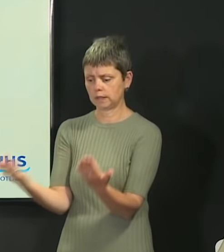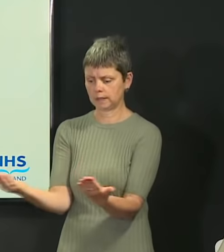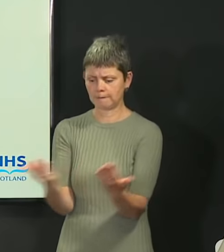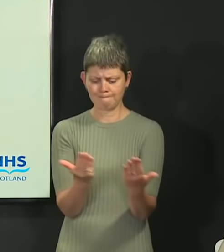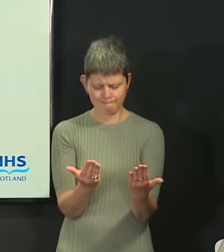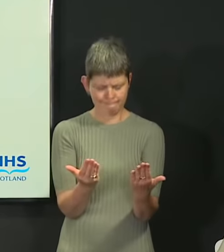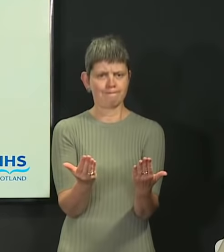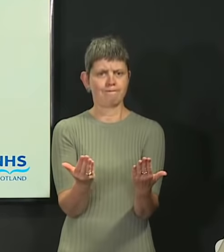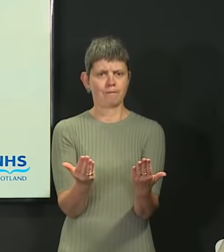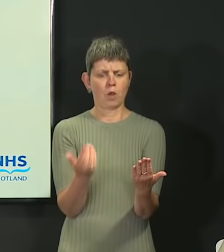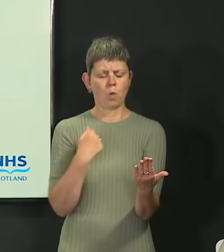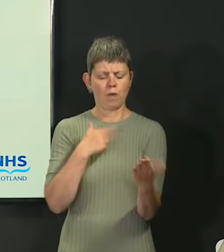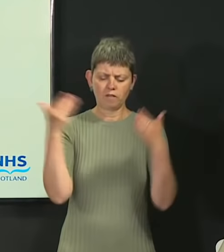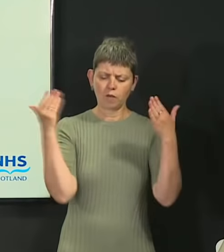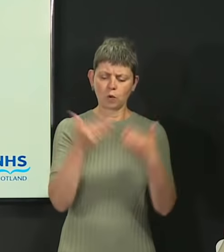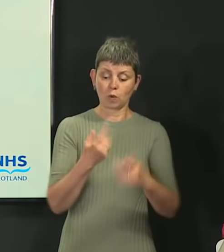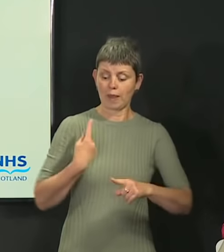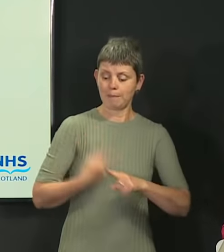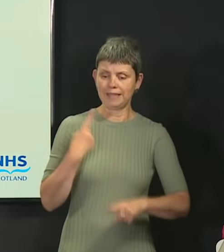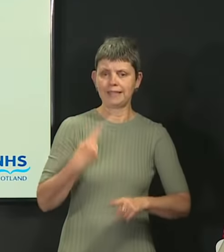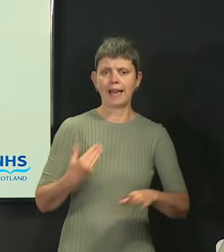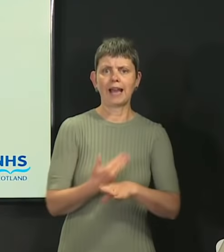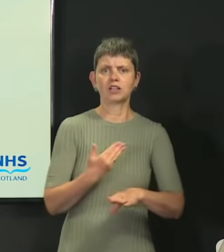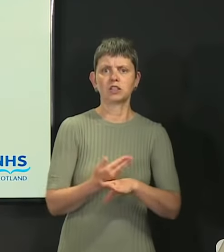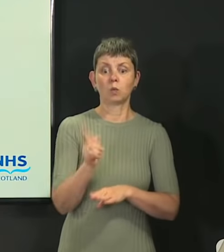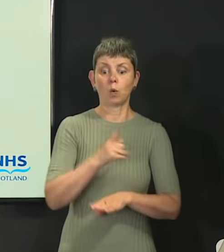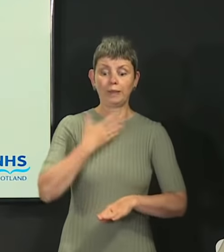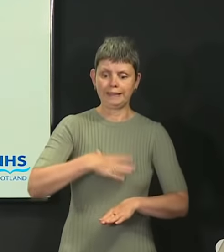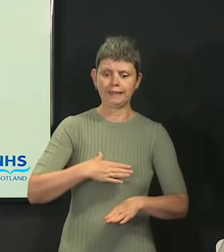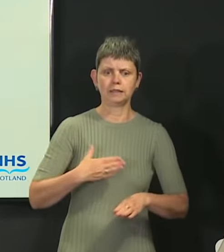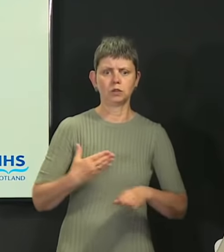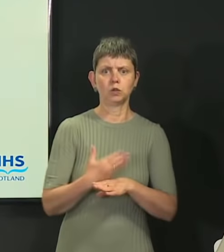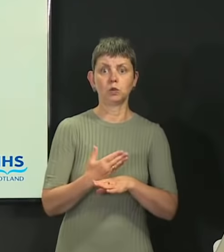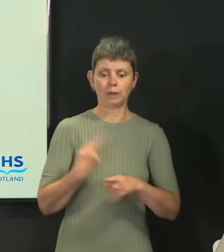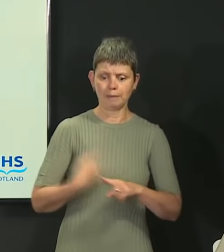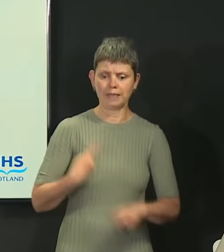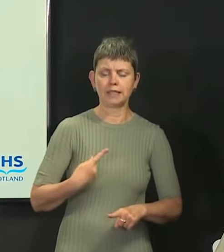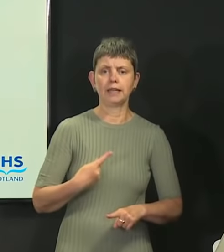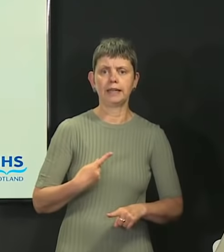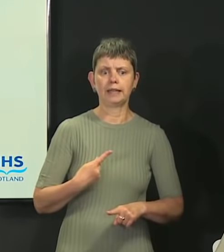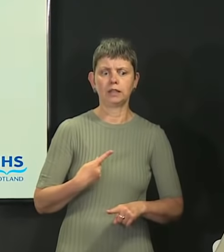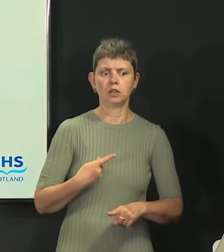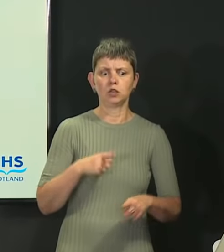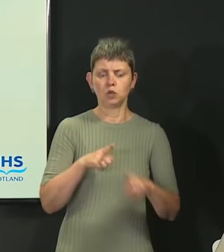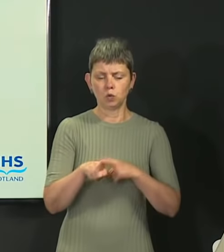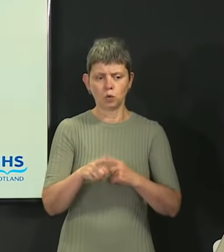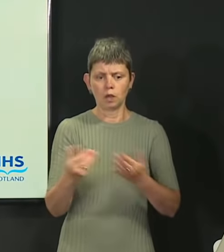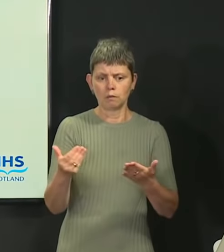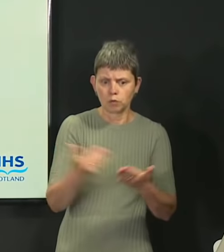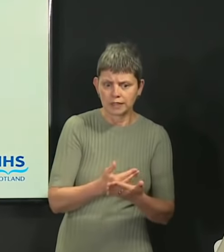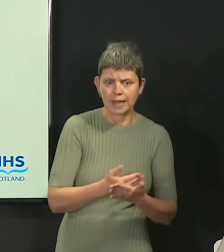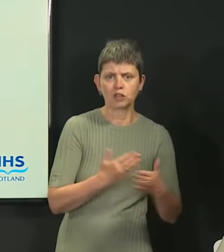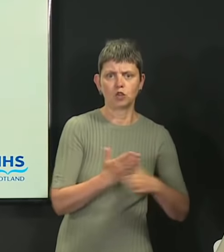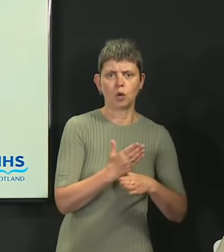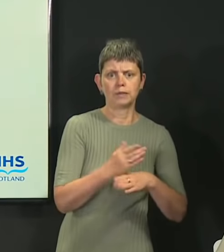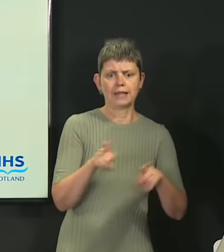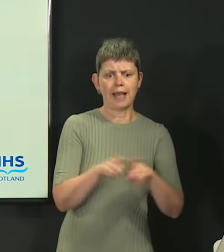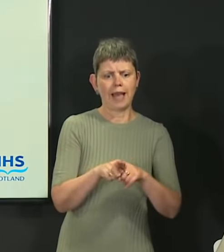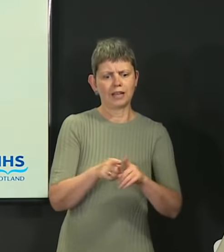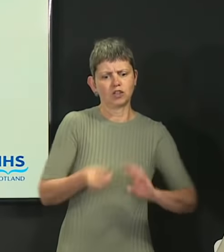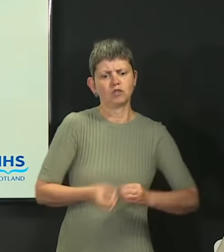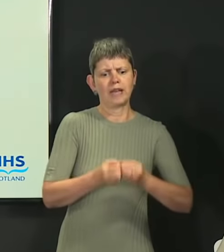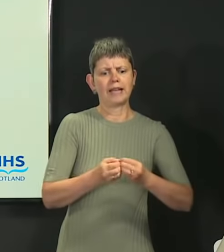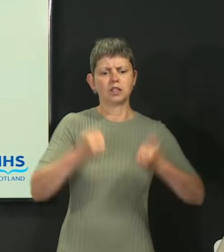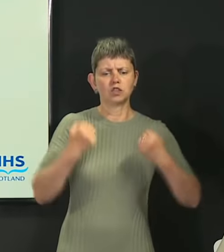immediate actions we need to take to support Scotland's economy and protect jobs to create a basis for a strong recovery.